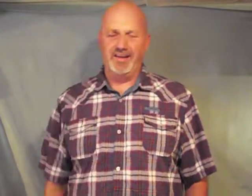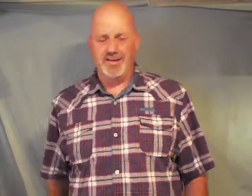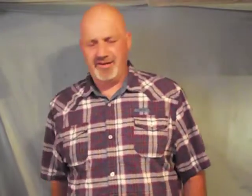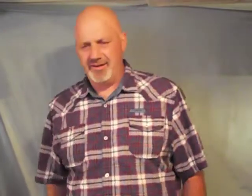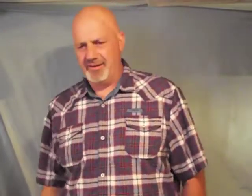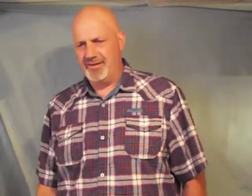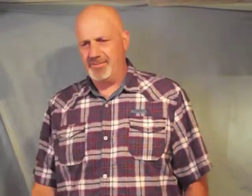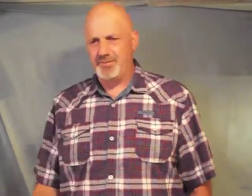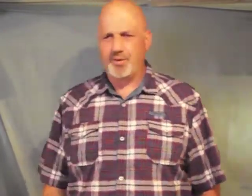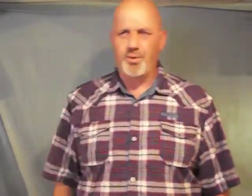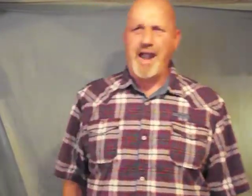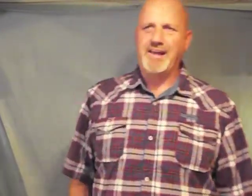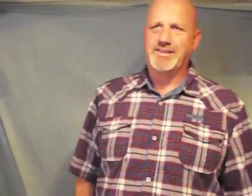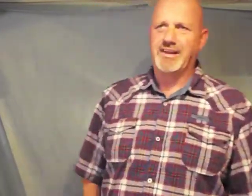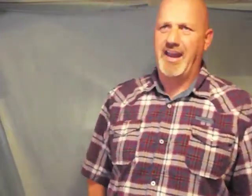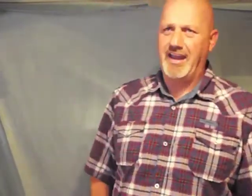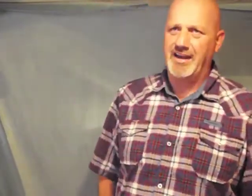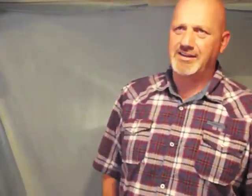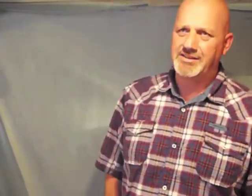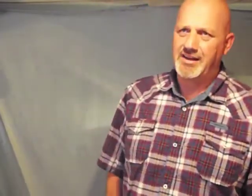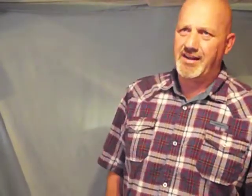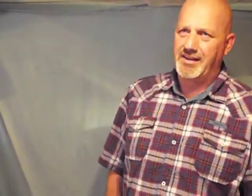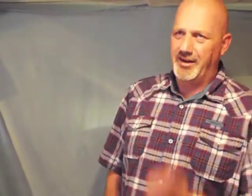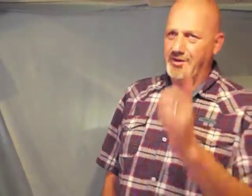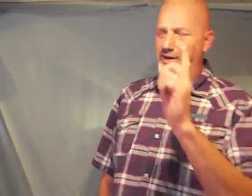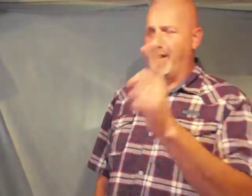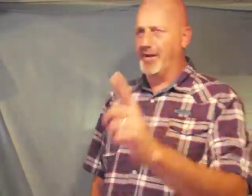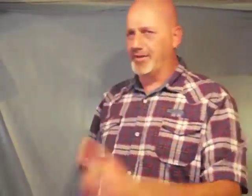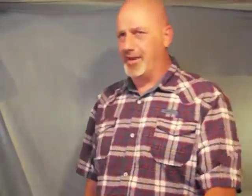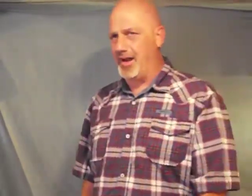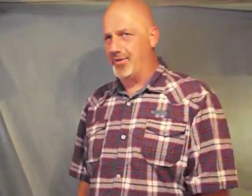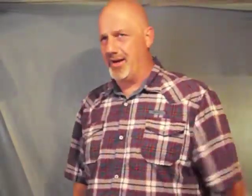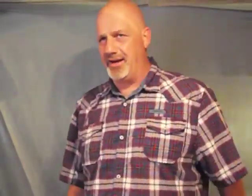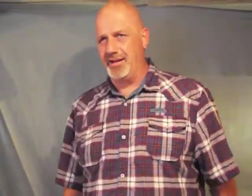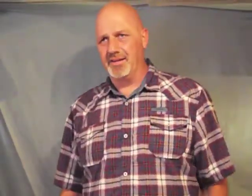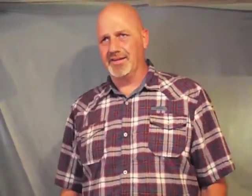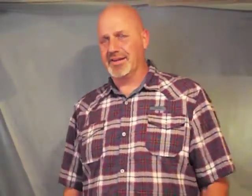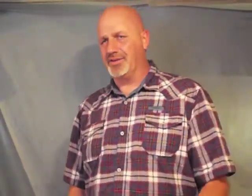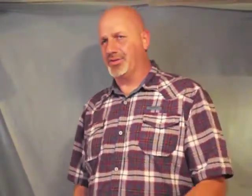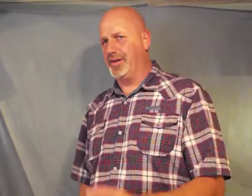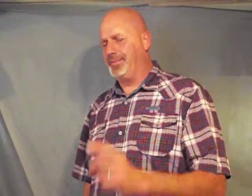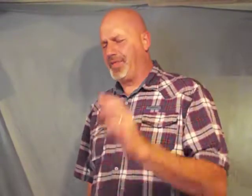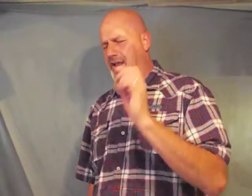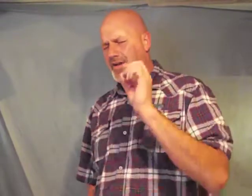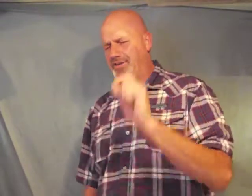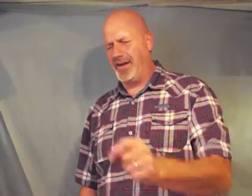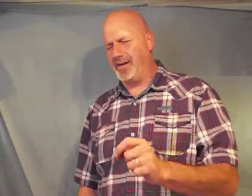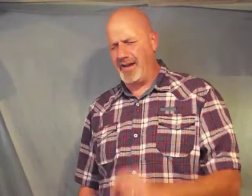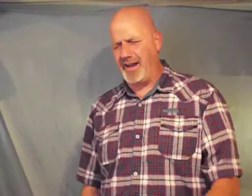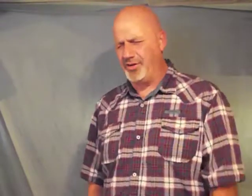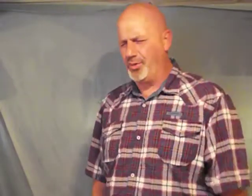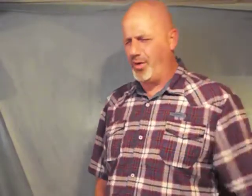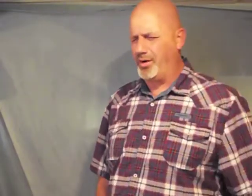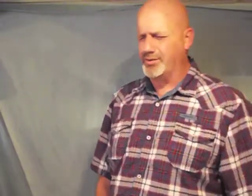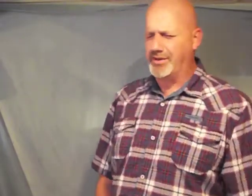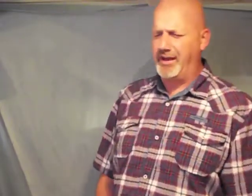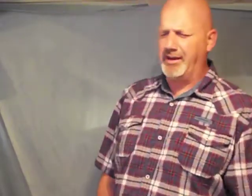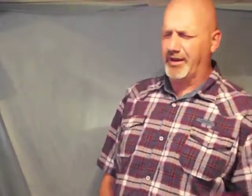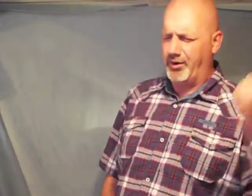for riots and chaos they are no longer tolerated in this country tear down your walls Satan and go